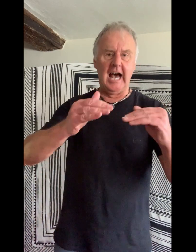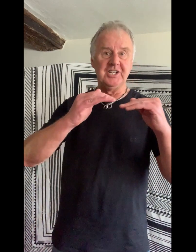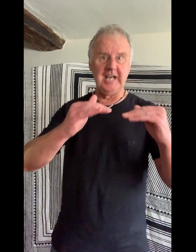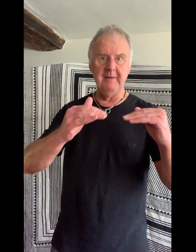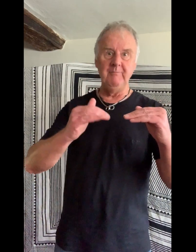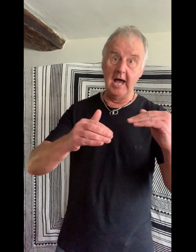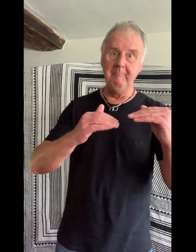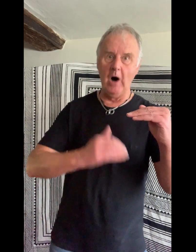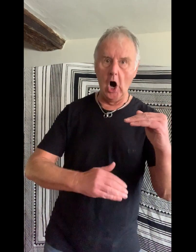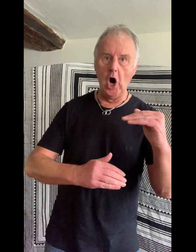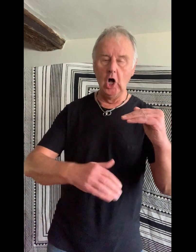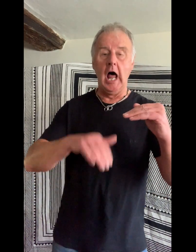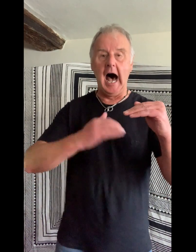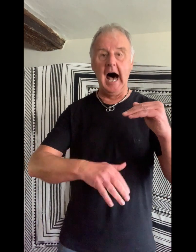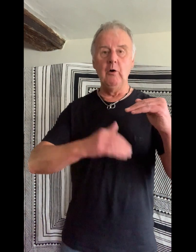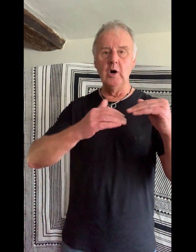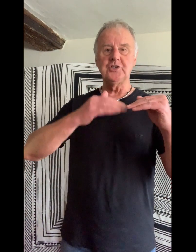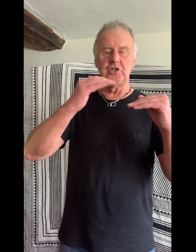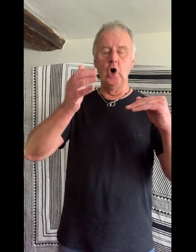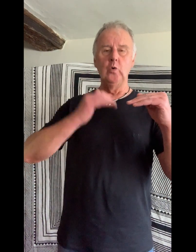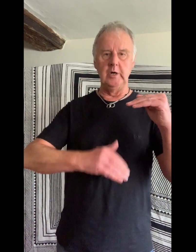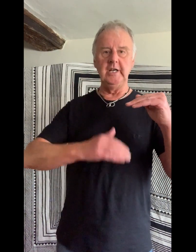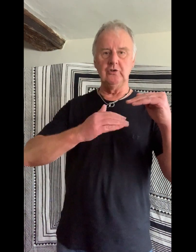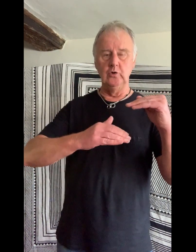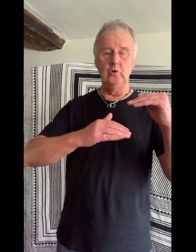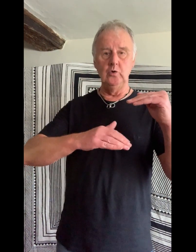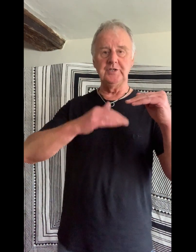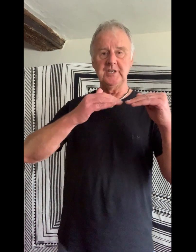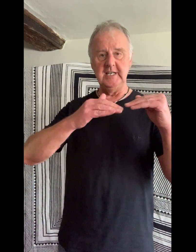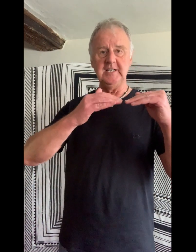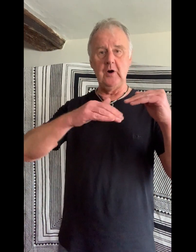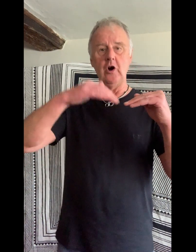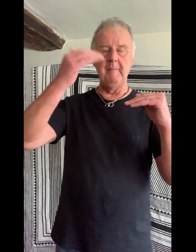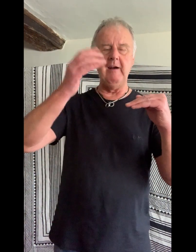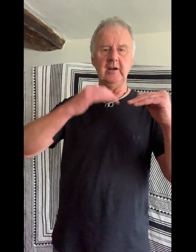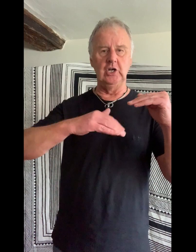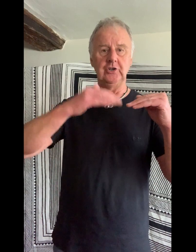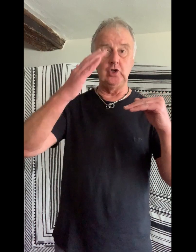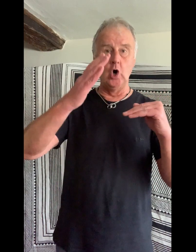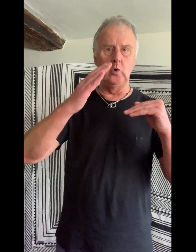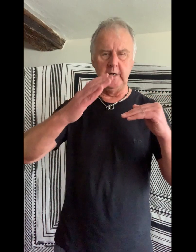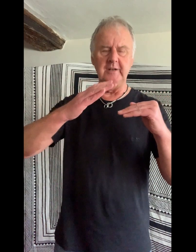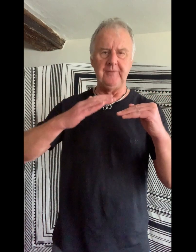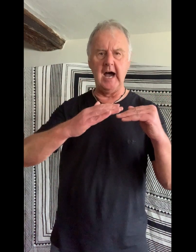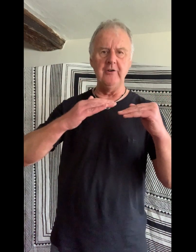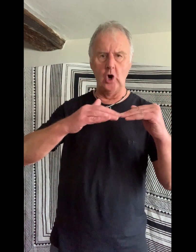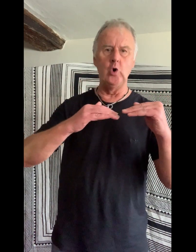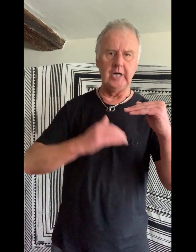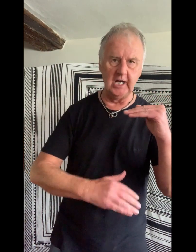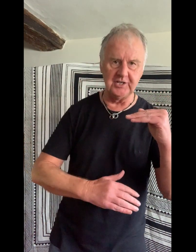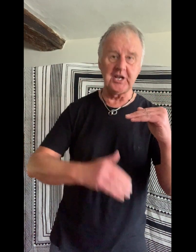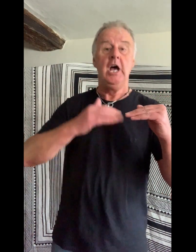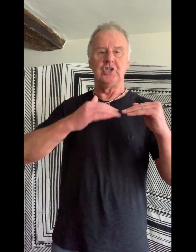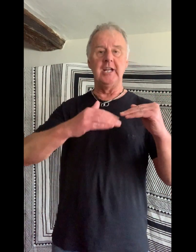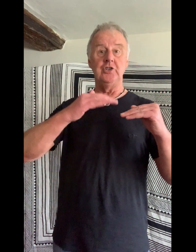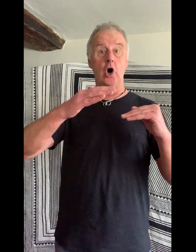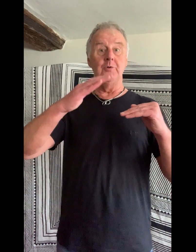God damn them all, I was told. We'd cruise the seas for American gold. We'd fire no guns. Shed no